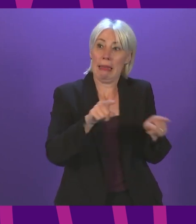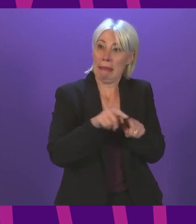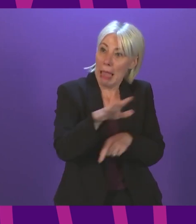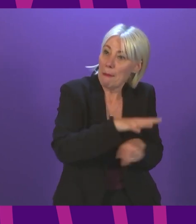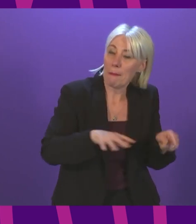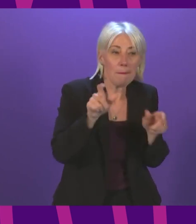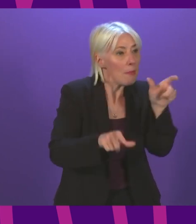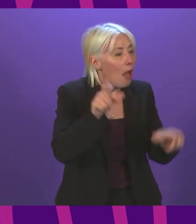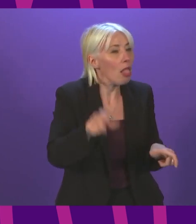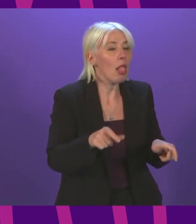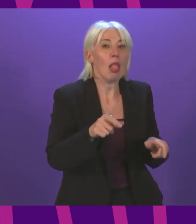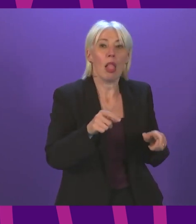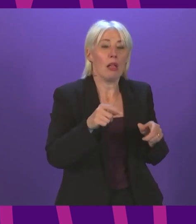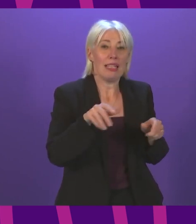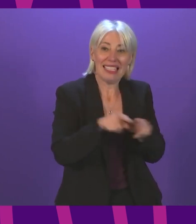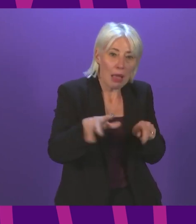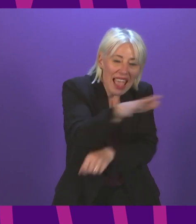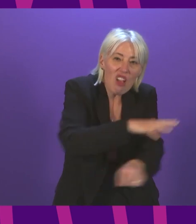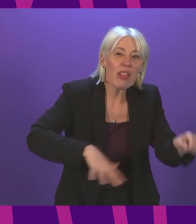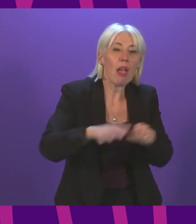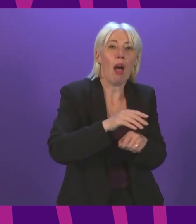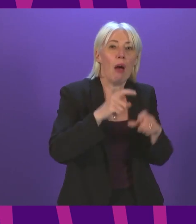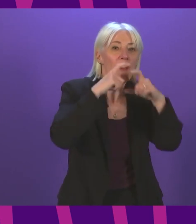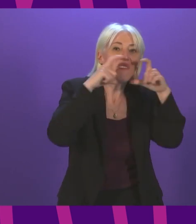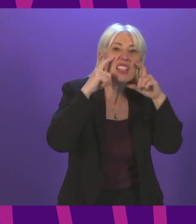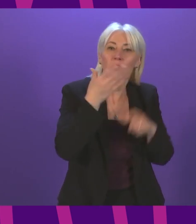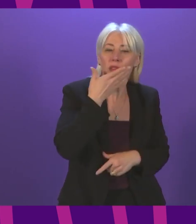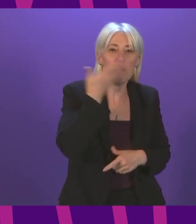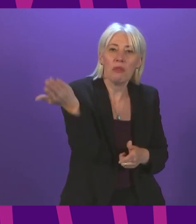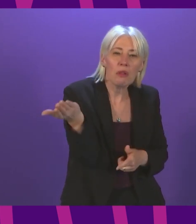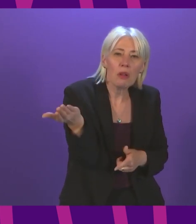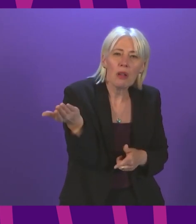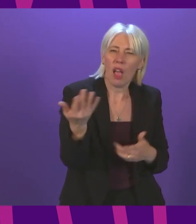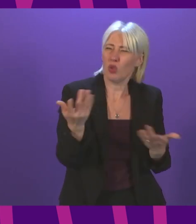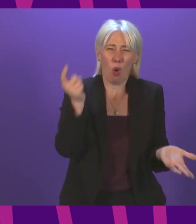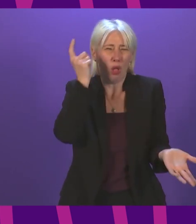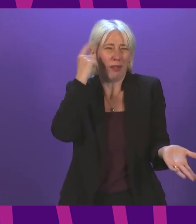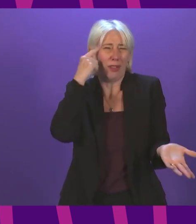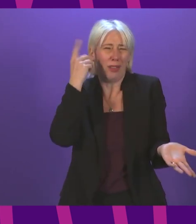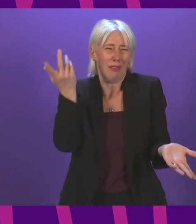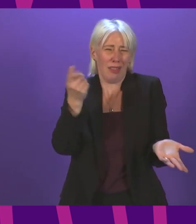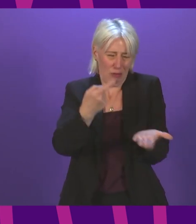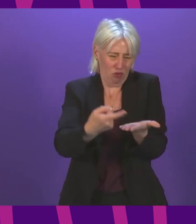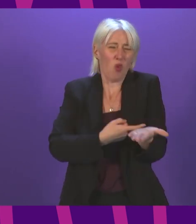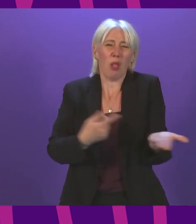no face coverings are required. Her question to you, First Minister, where is the logic and the science behind that rule?